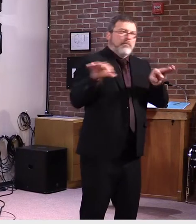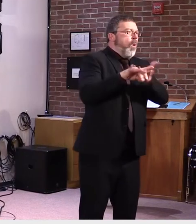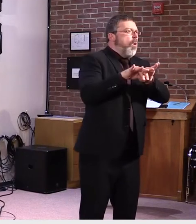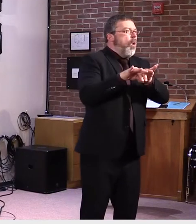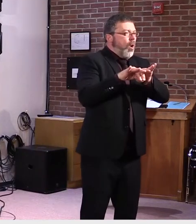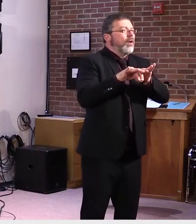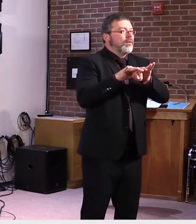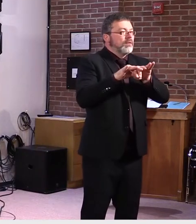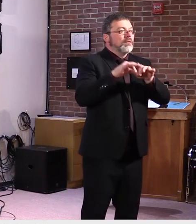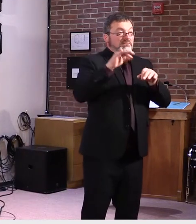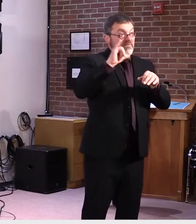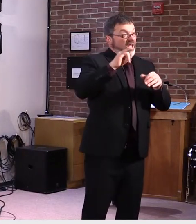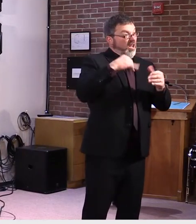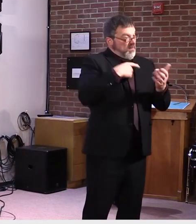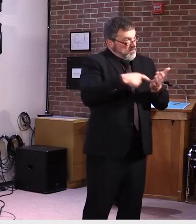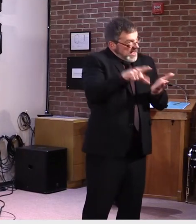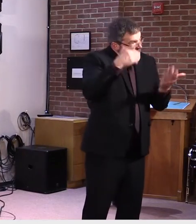dollars.